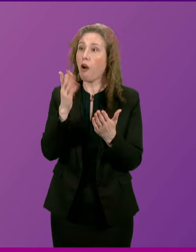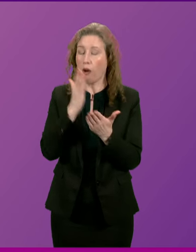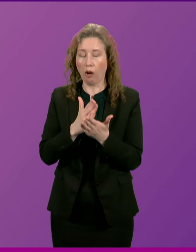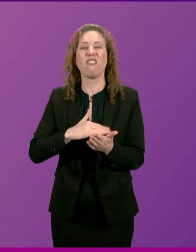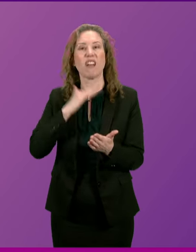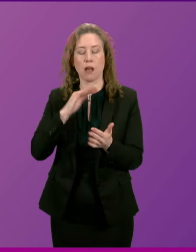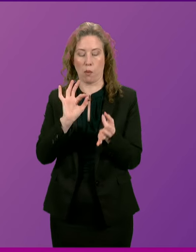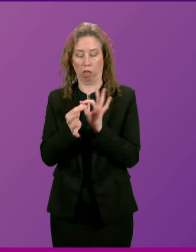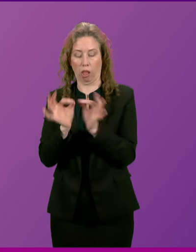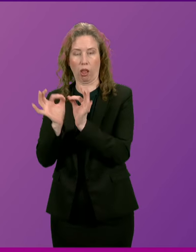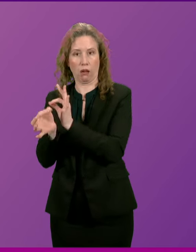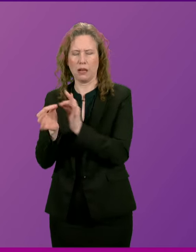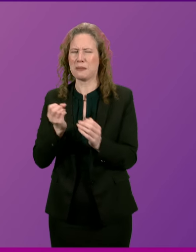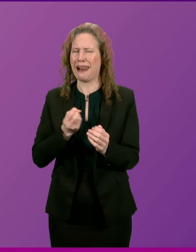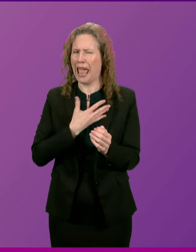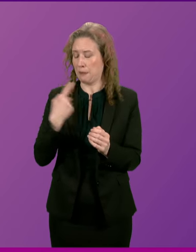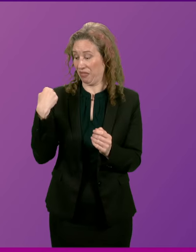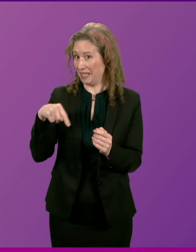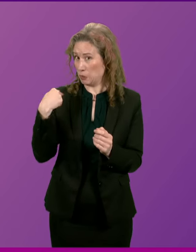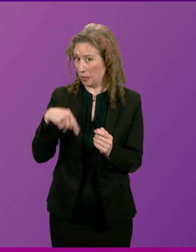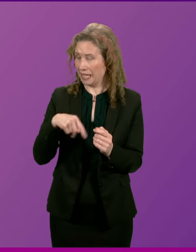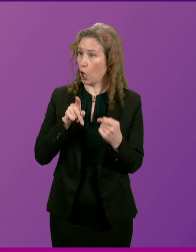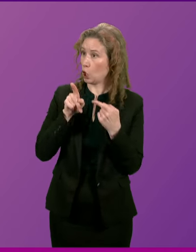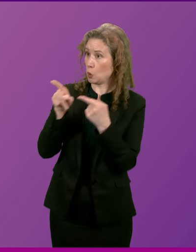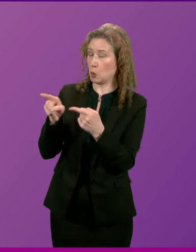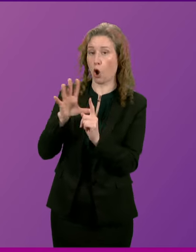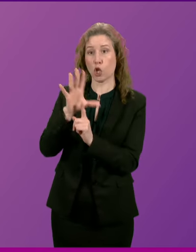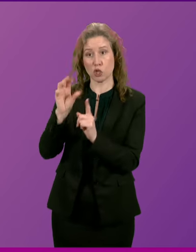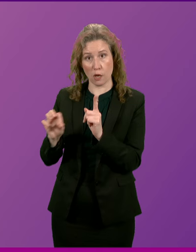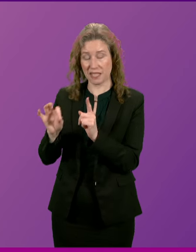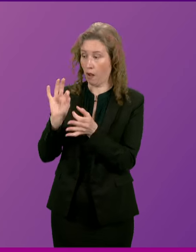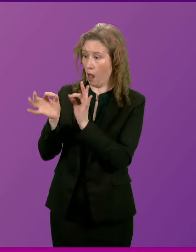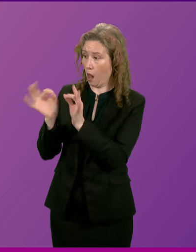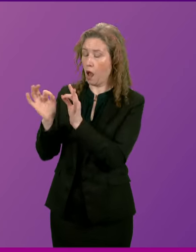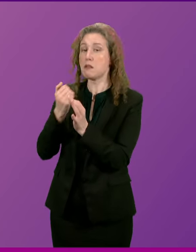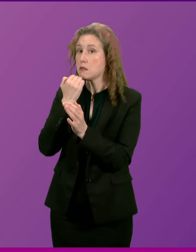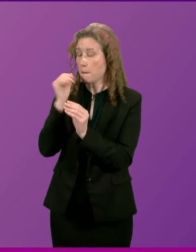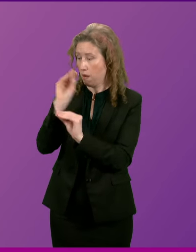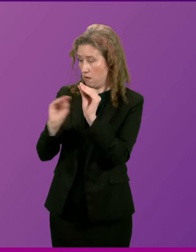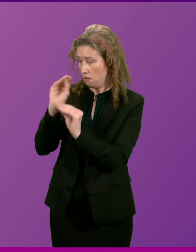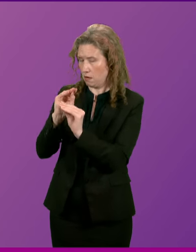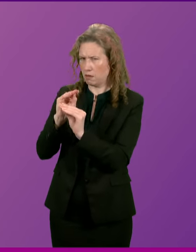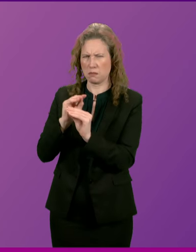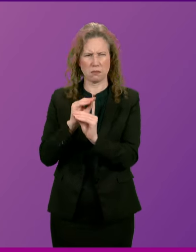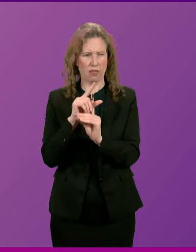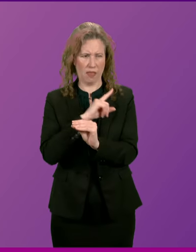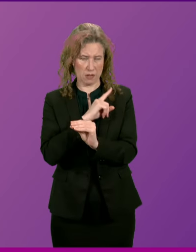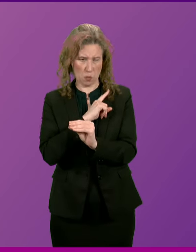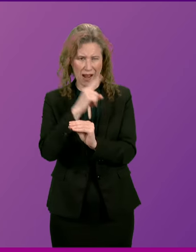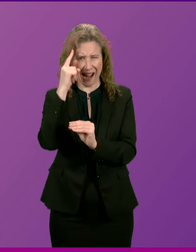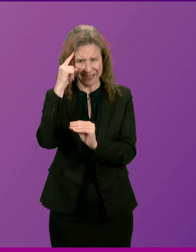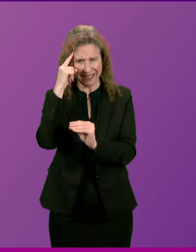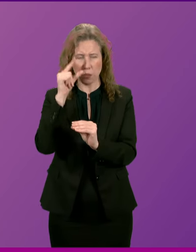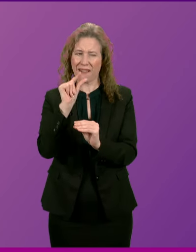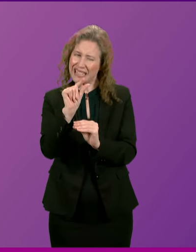of spin. And Labour have spent this week accusing the Conservatives of spinning numbers. And that's precisely why I think there's the